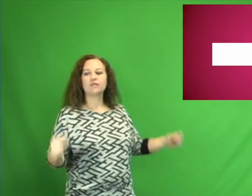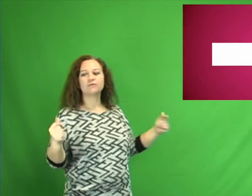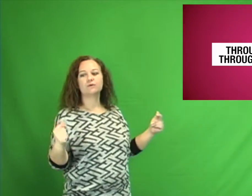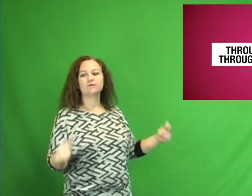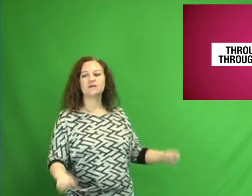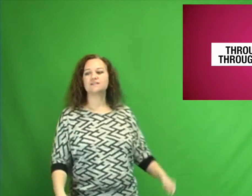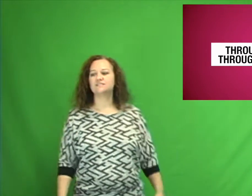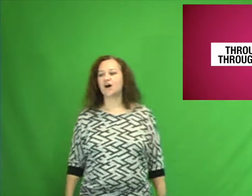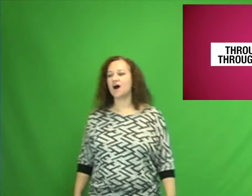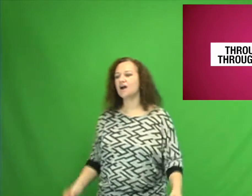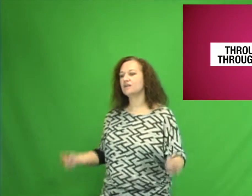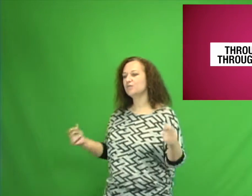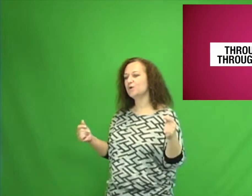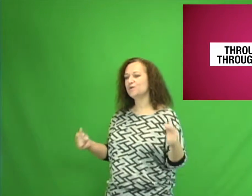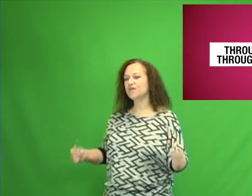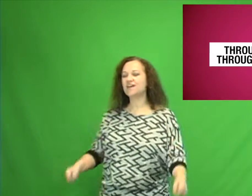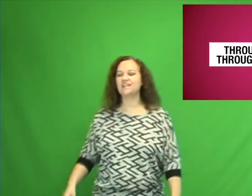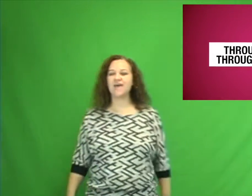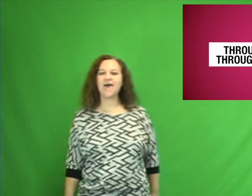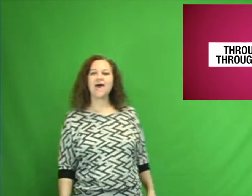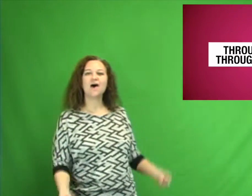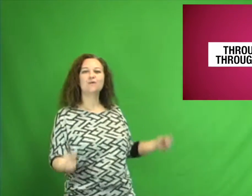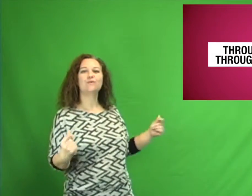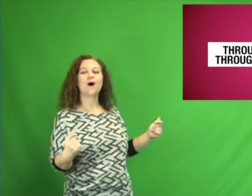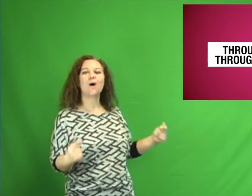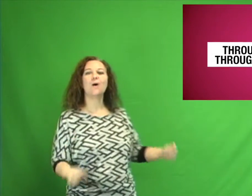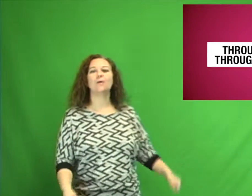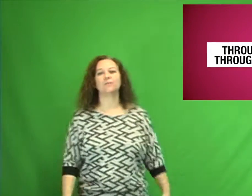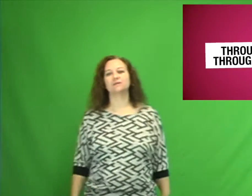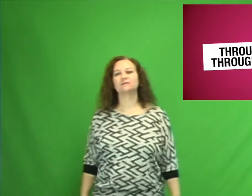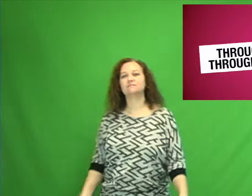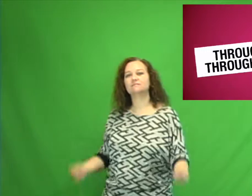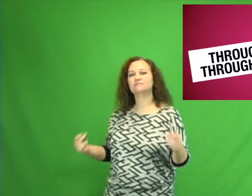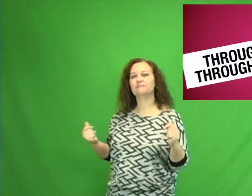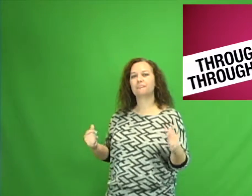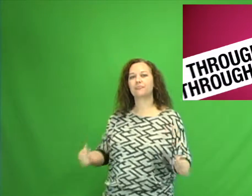Through the dark, through the narrow